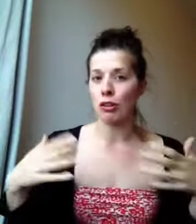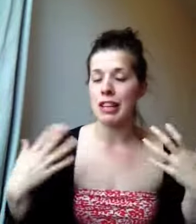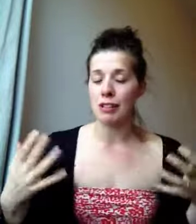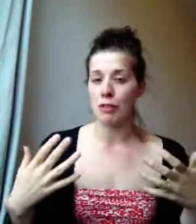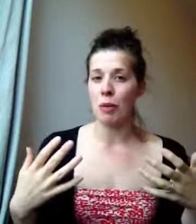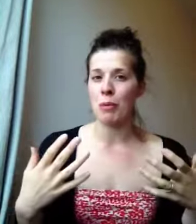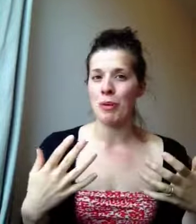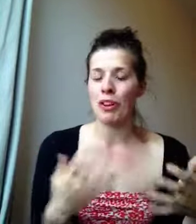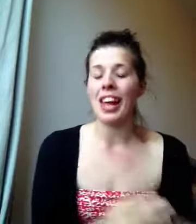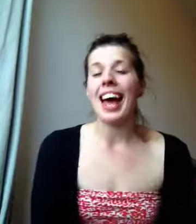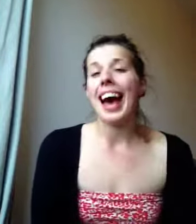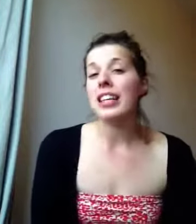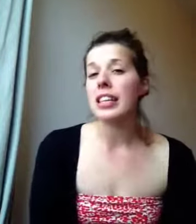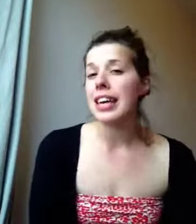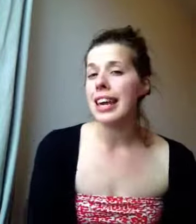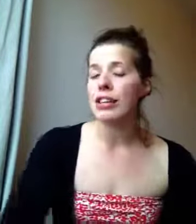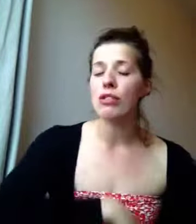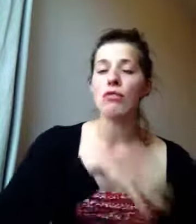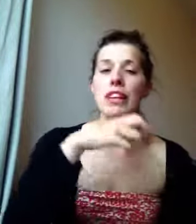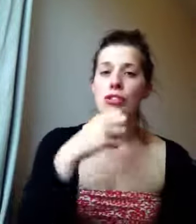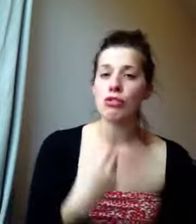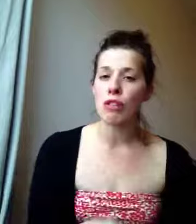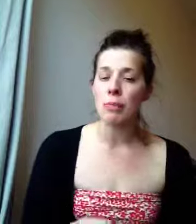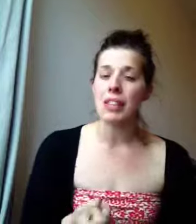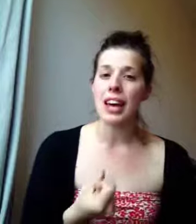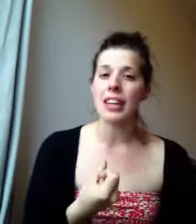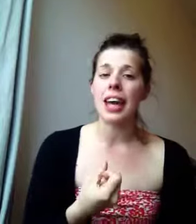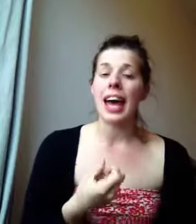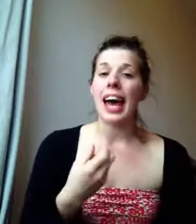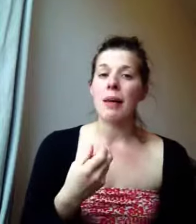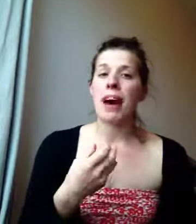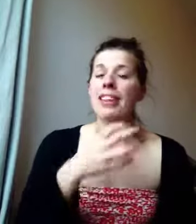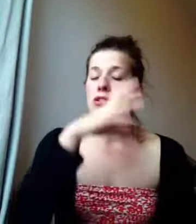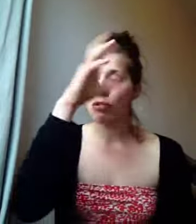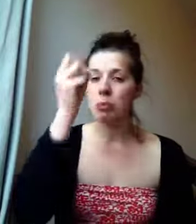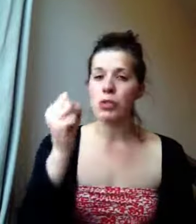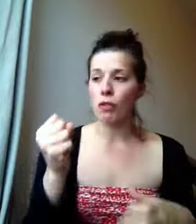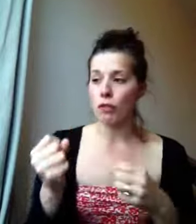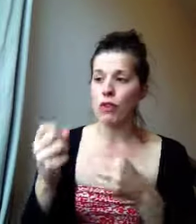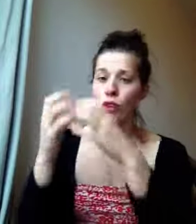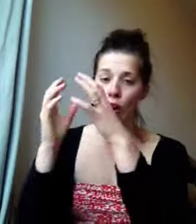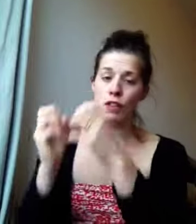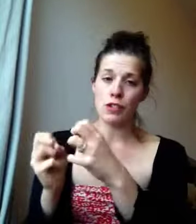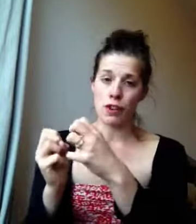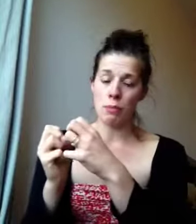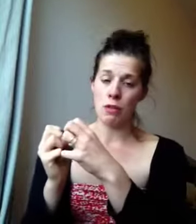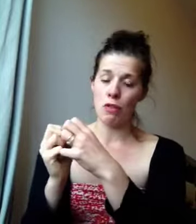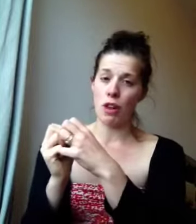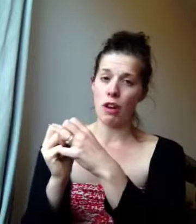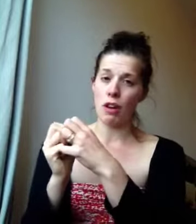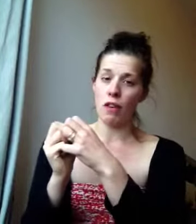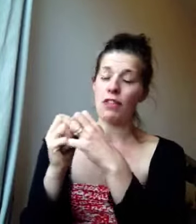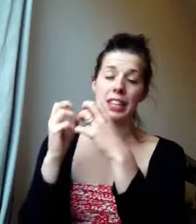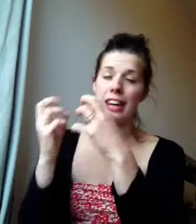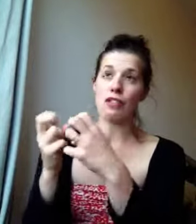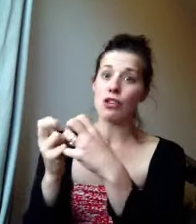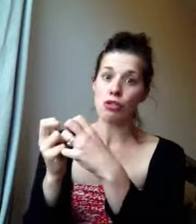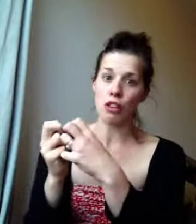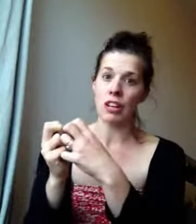aggressive farming model, actually, again, just really strips and either strips food of its kind of nutrients,